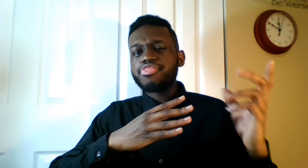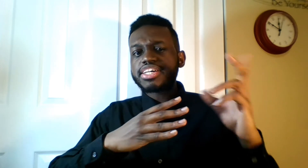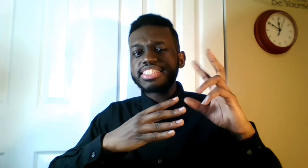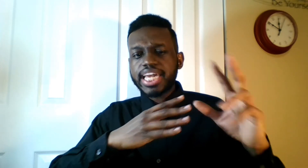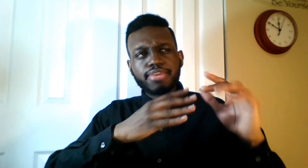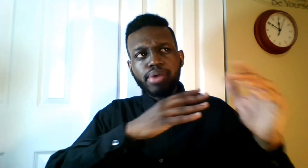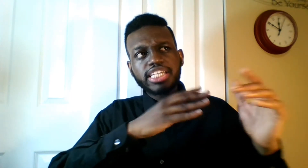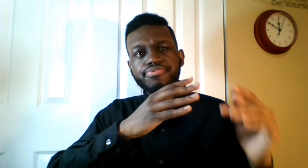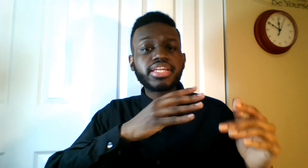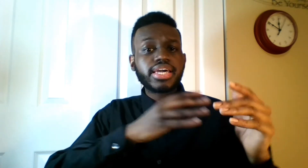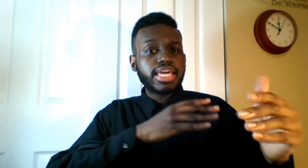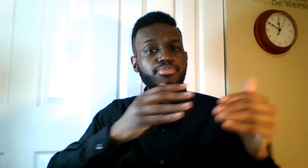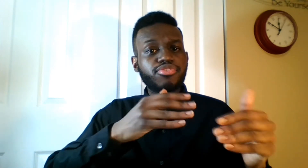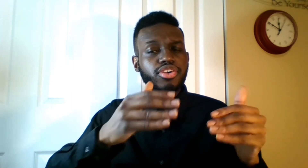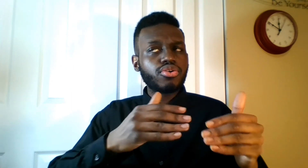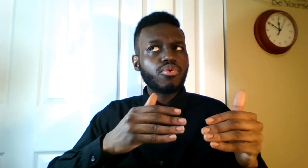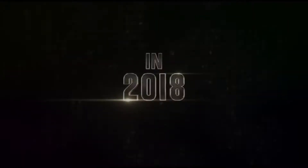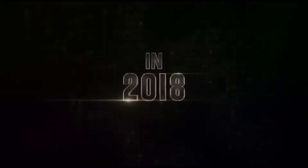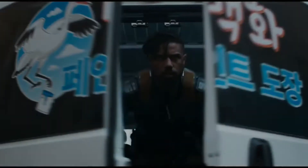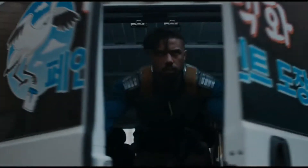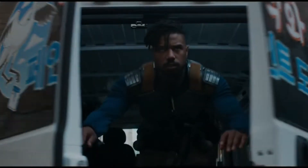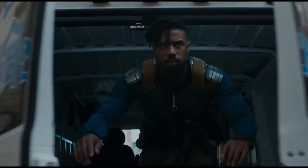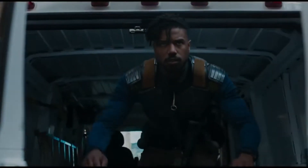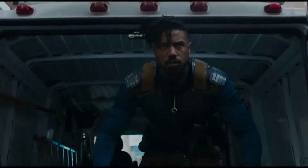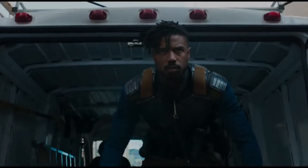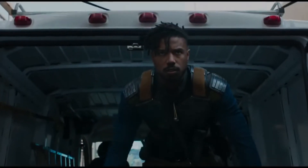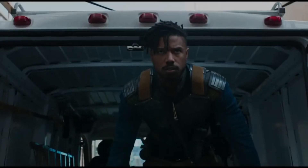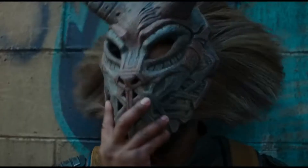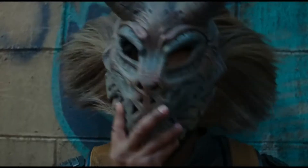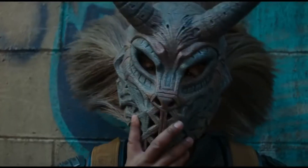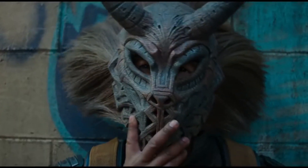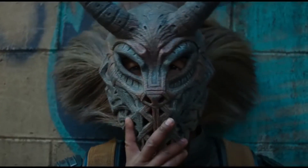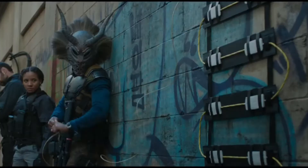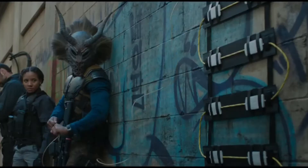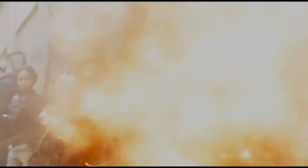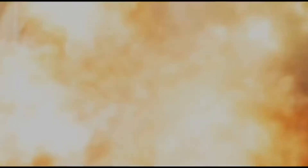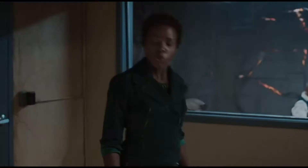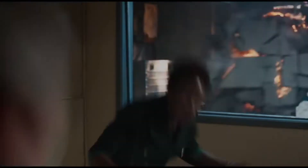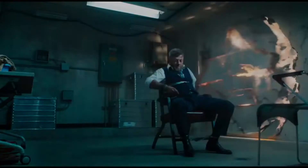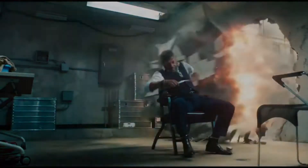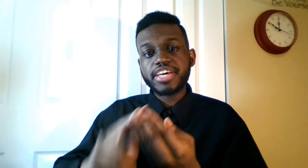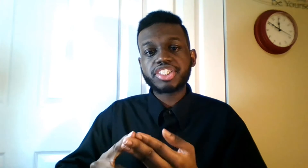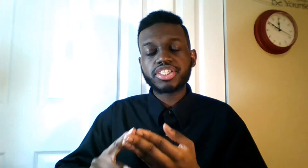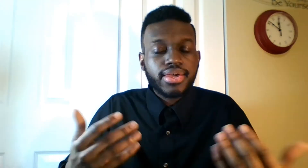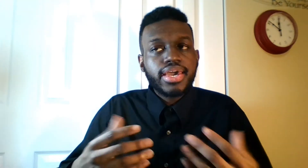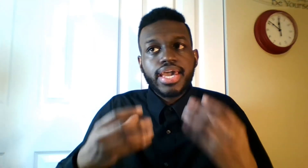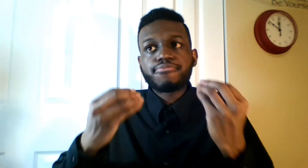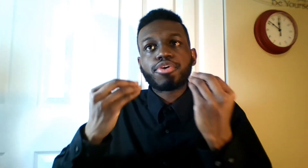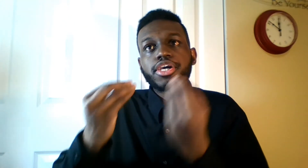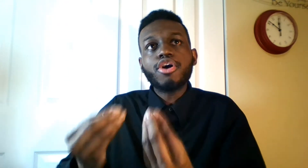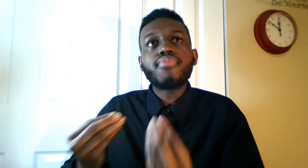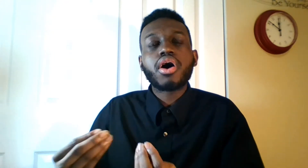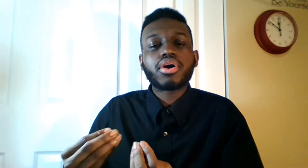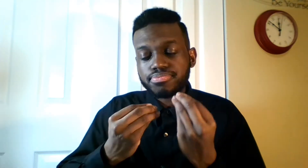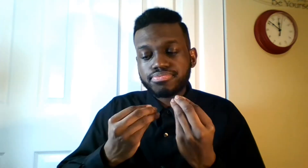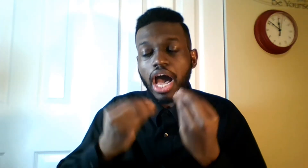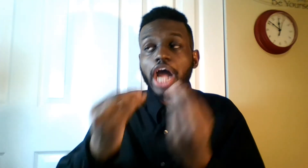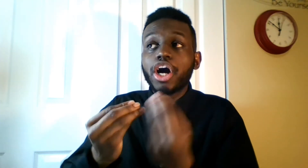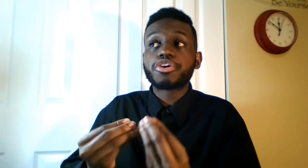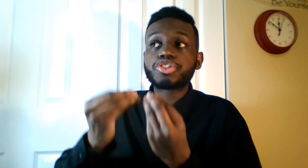second best villain in the MCU and I understood his conviction and for Killmonger I understood